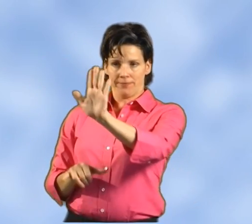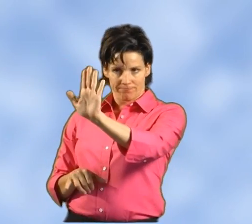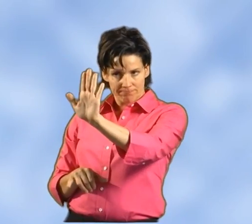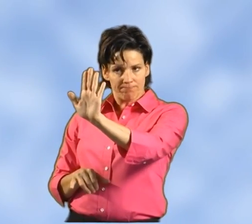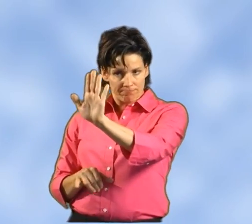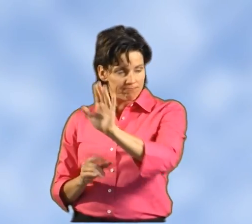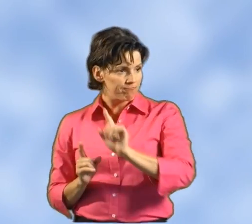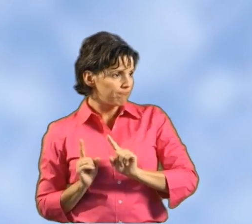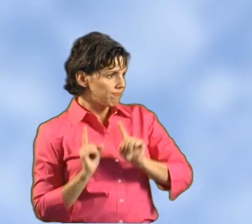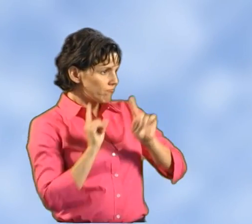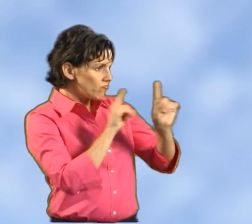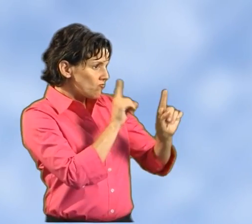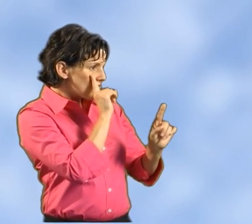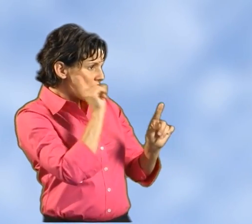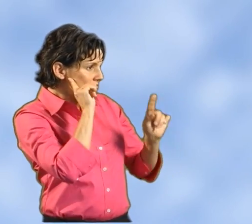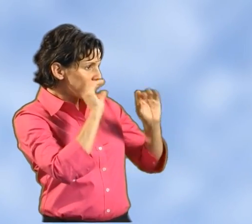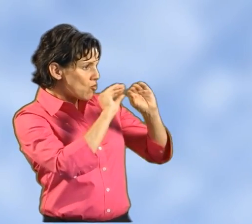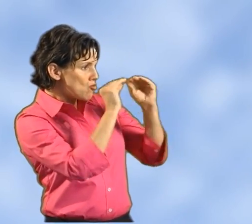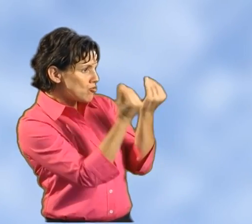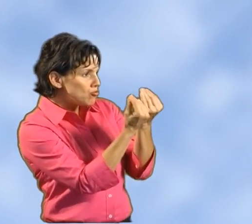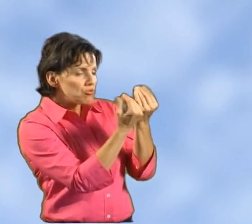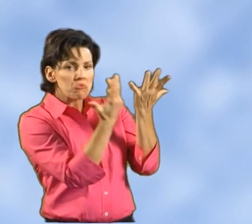you can approach your local deaf agency